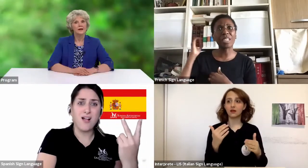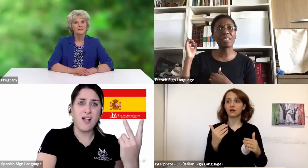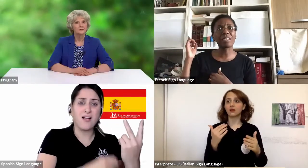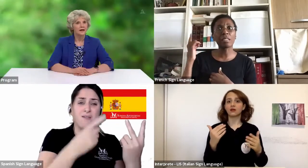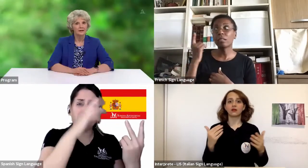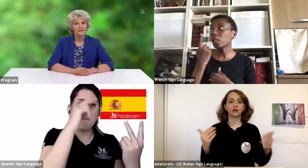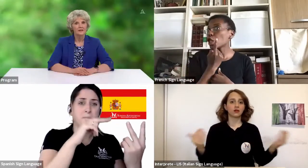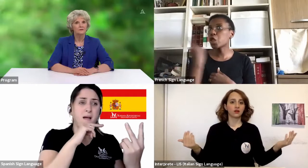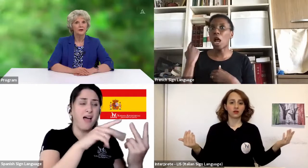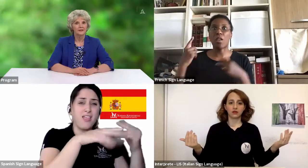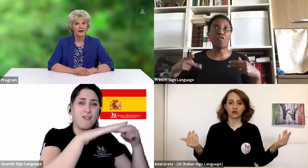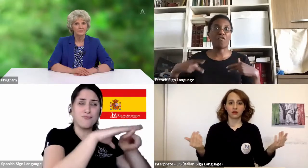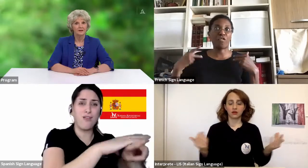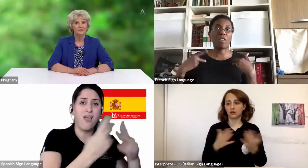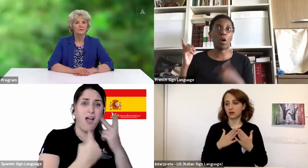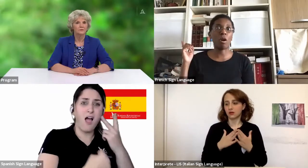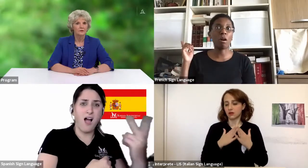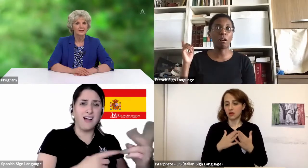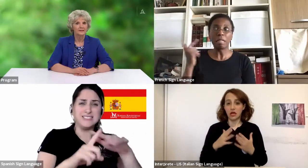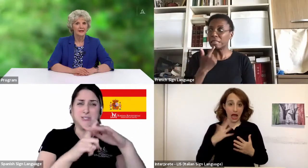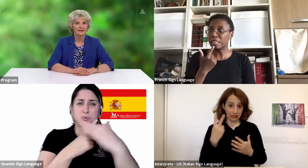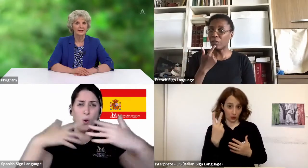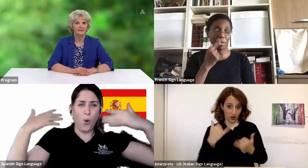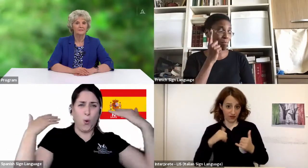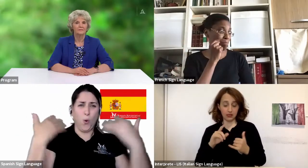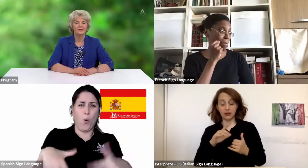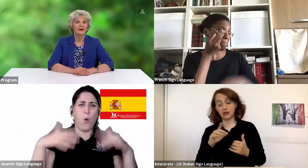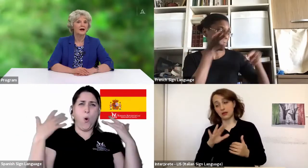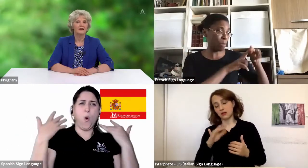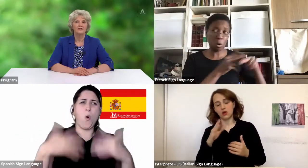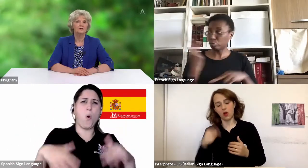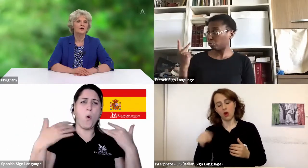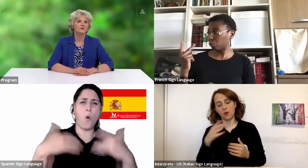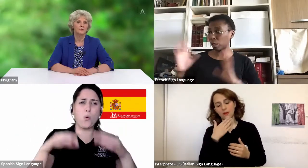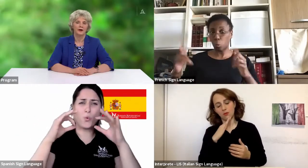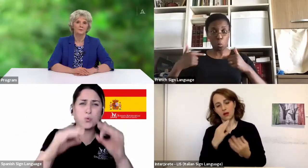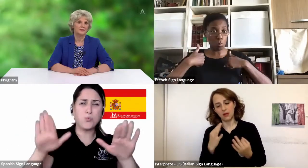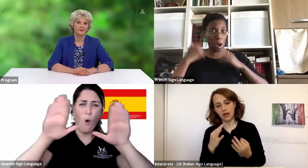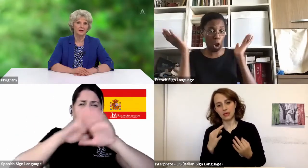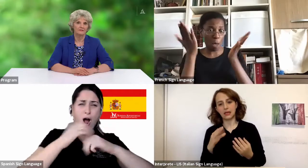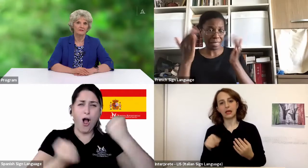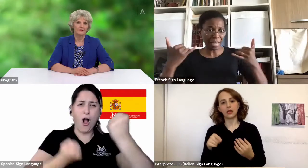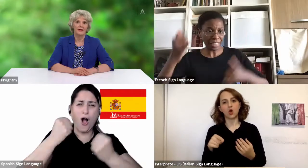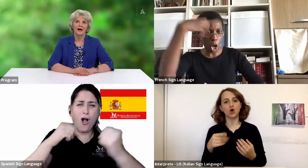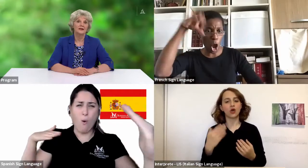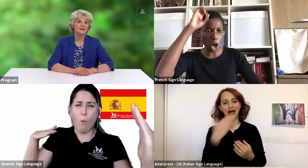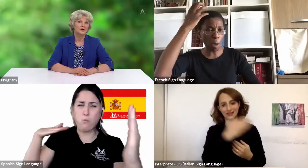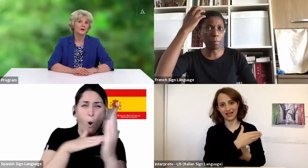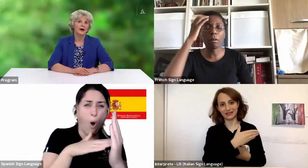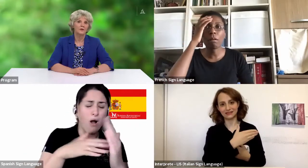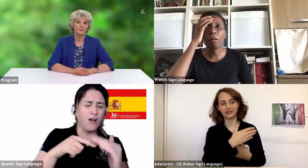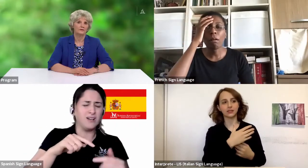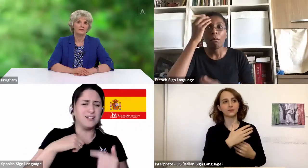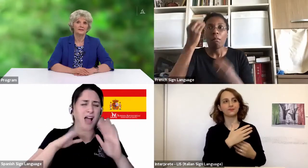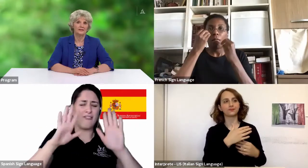As the reality of what had happened really sank in, I felt overwhelmed by grief. I didn't